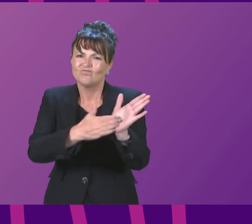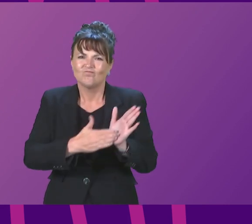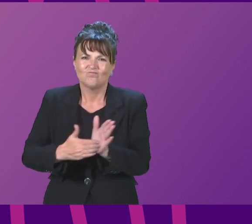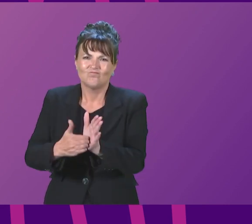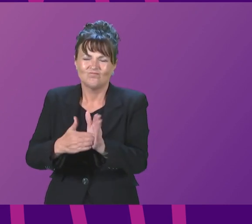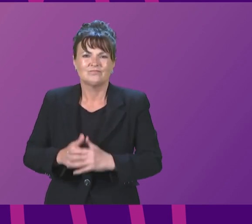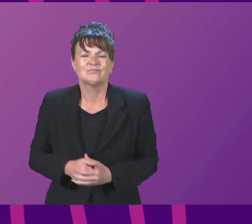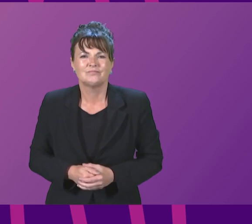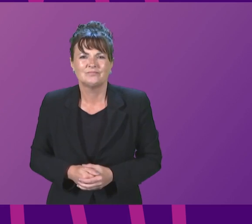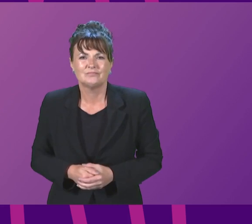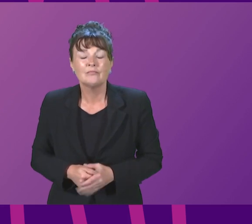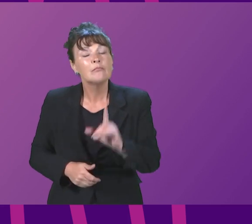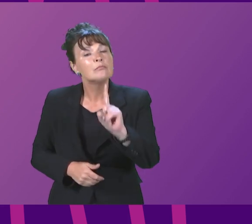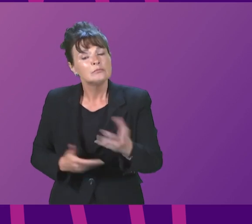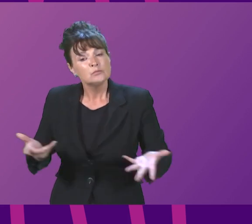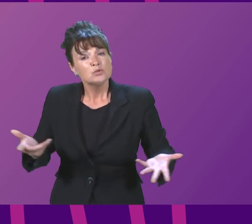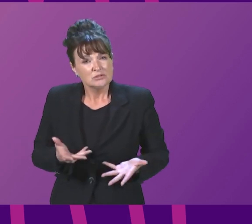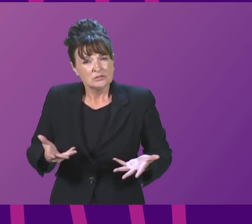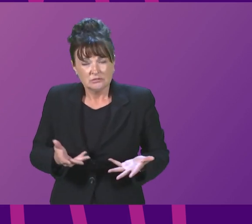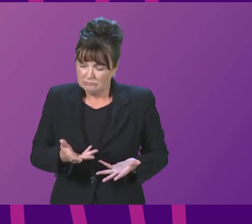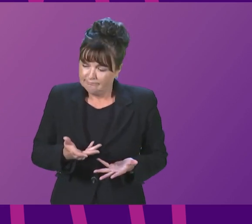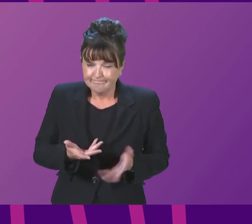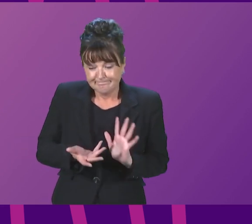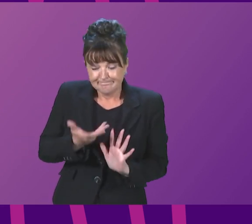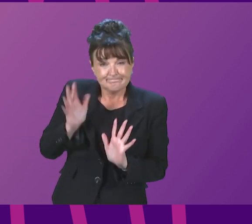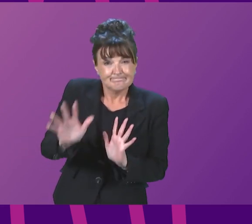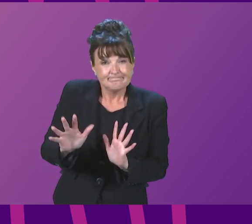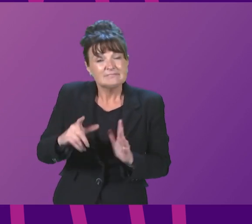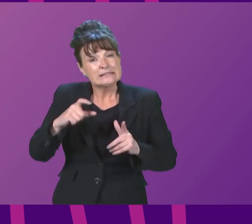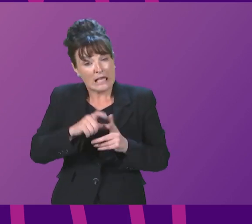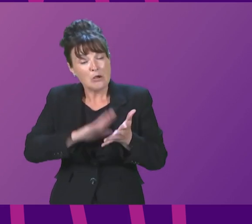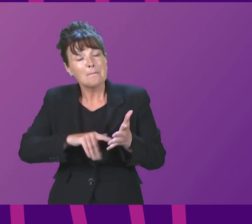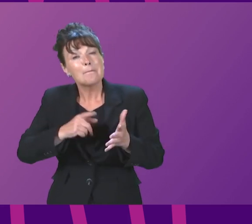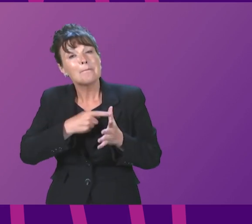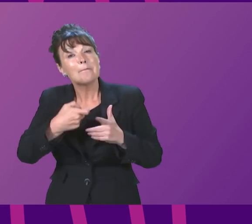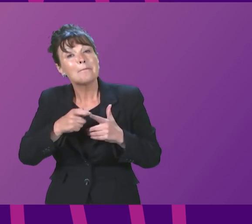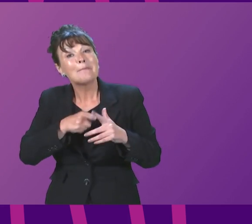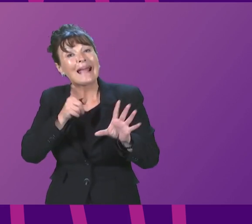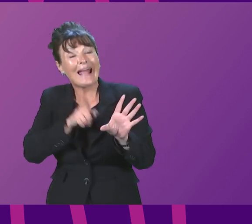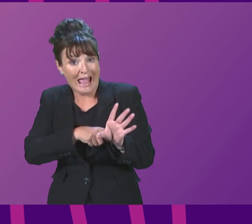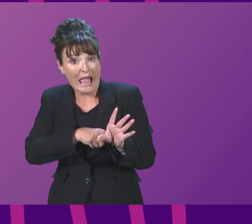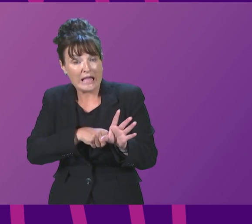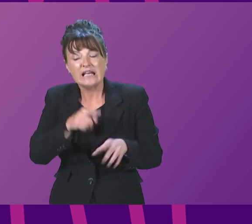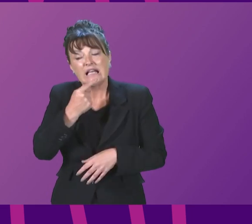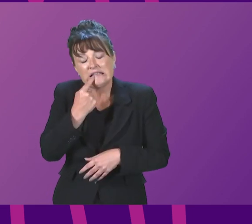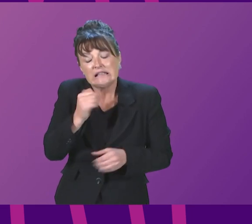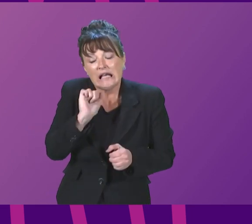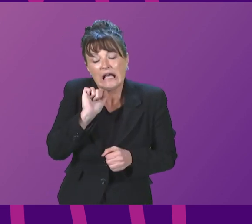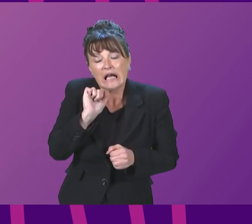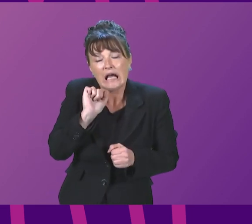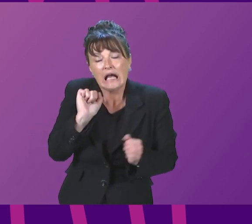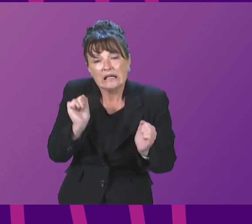today, even disgraced Derek Mackay accepted that the purchase of these ferries was catastrophic.